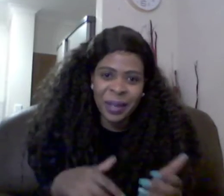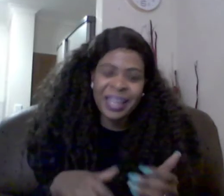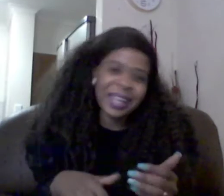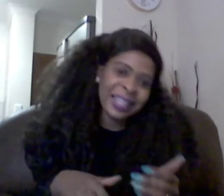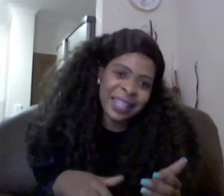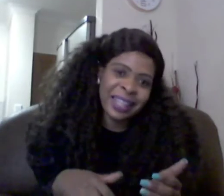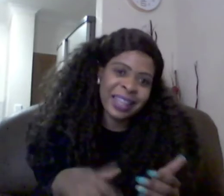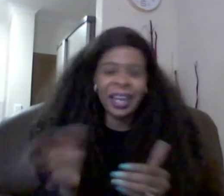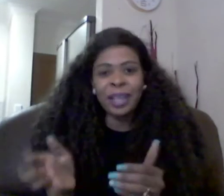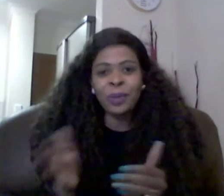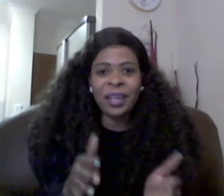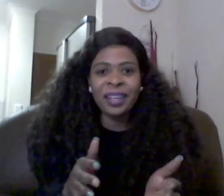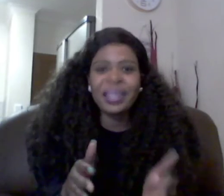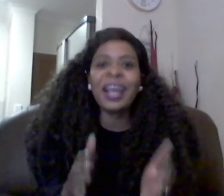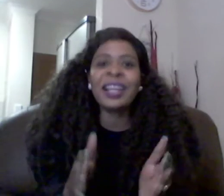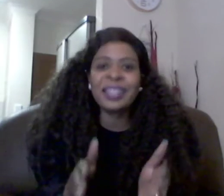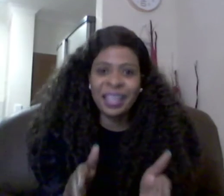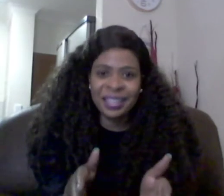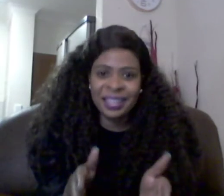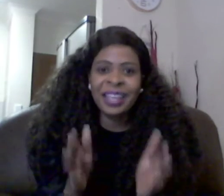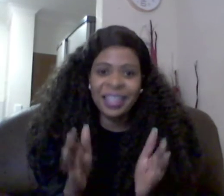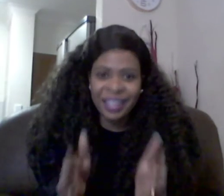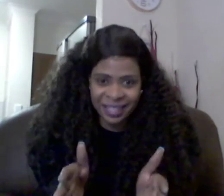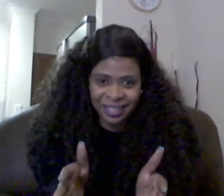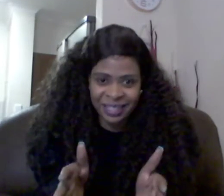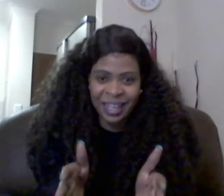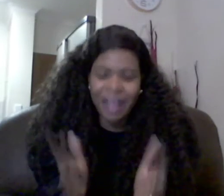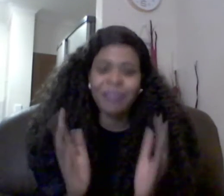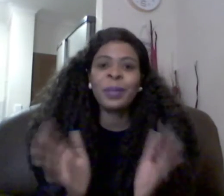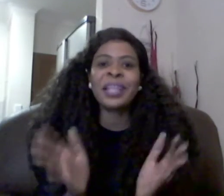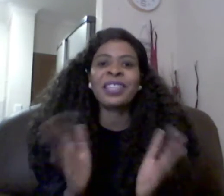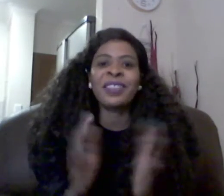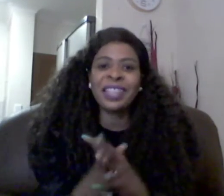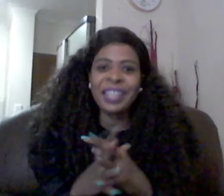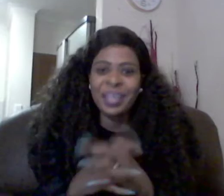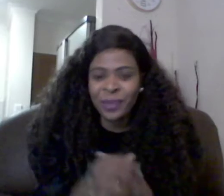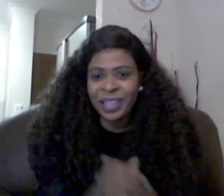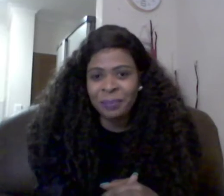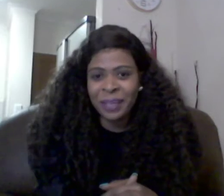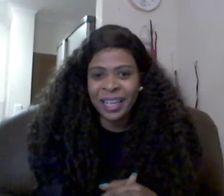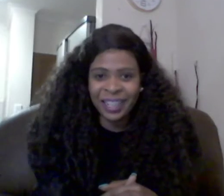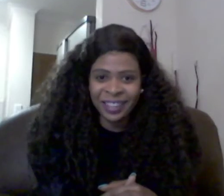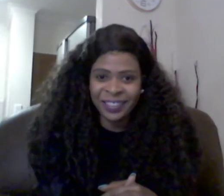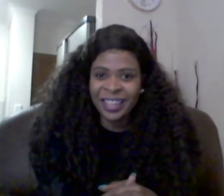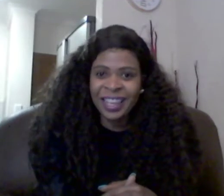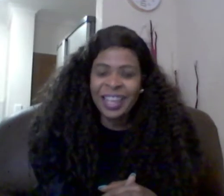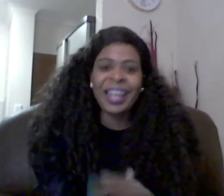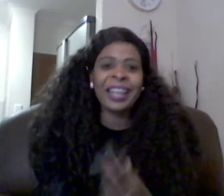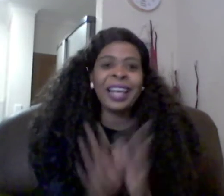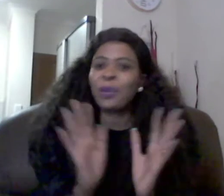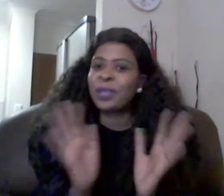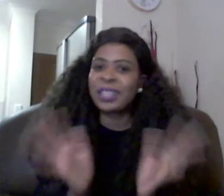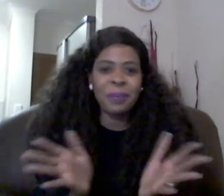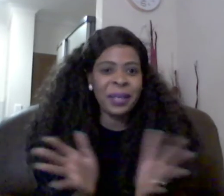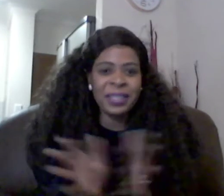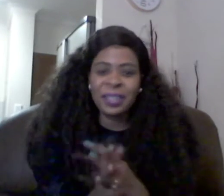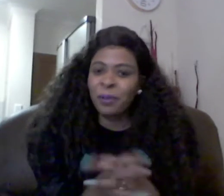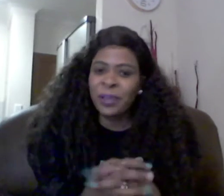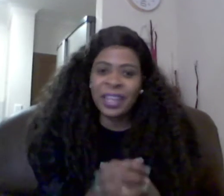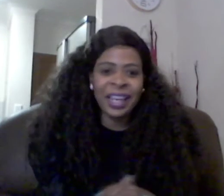is he the right one the answer is yes i've spent 17 years with that man hallelujah and i don't see myself with any